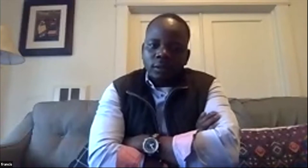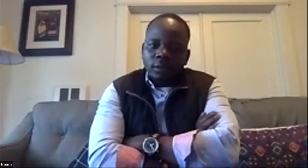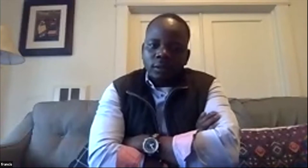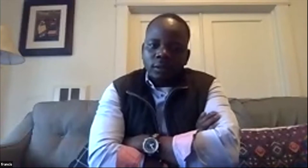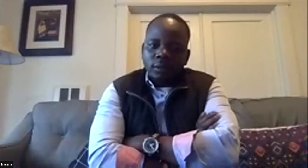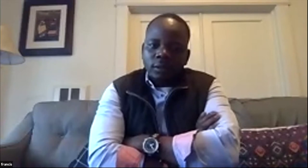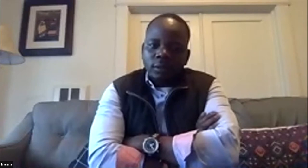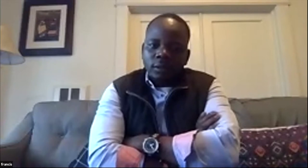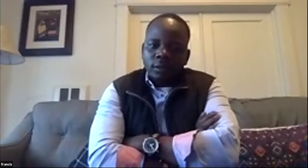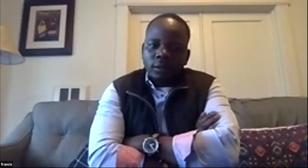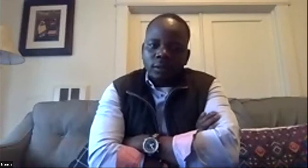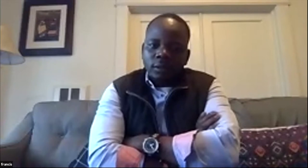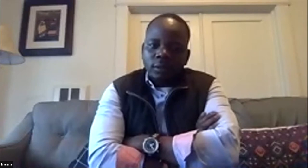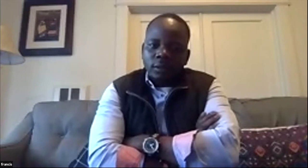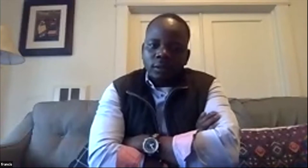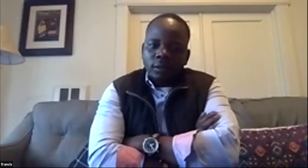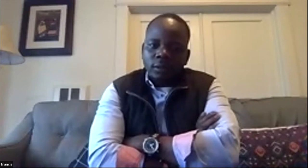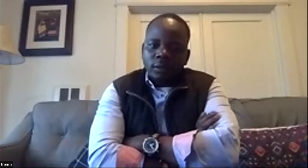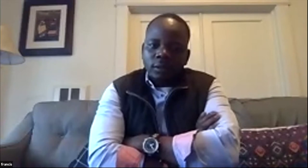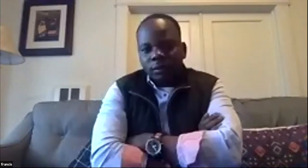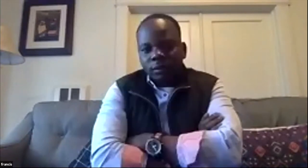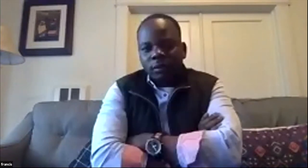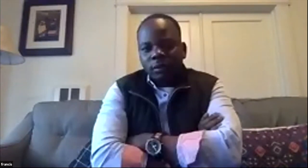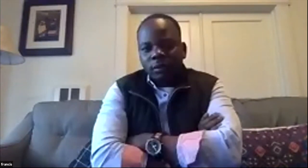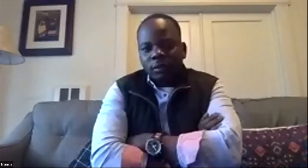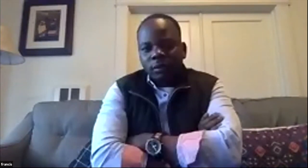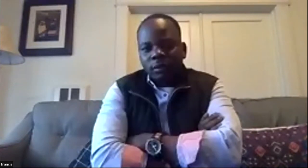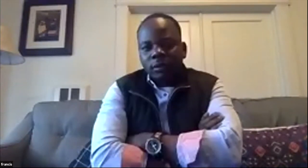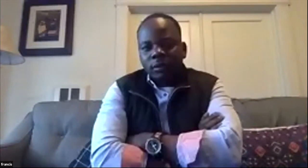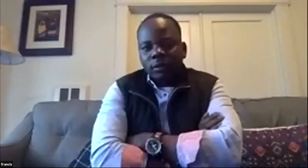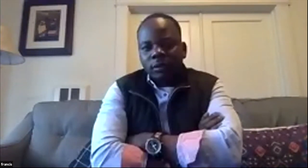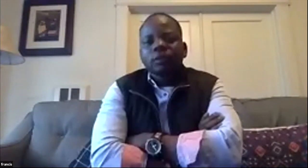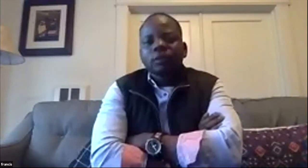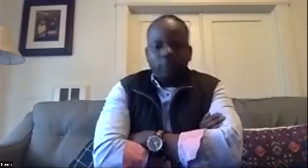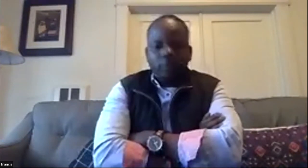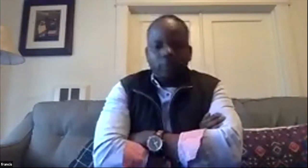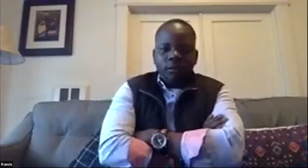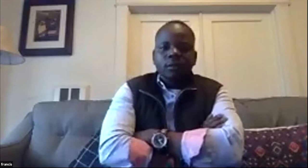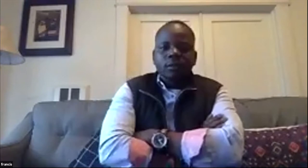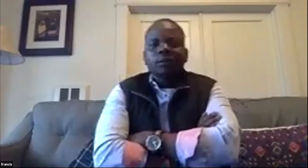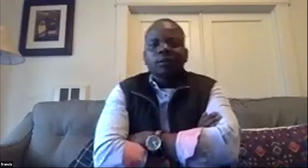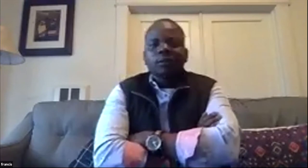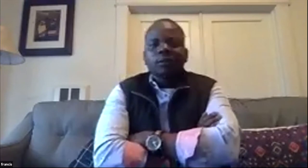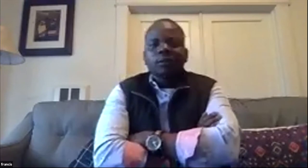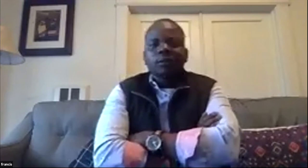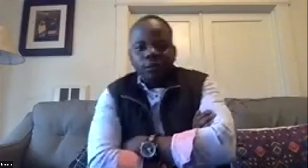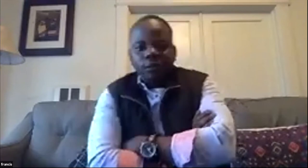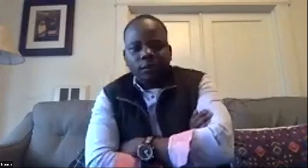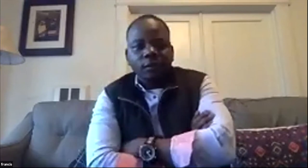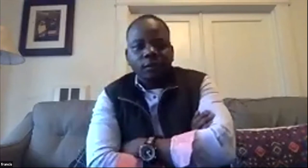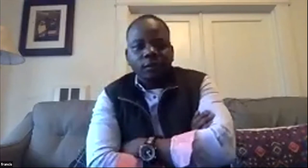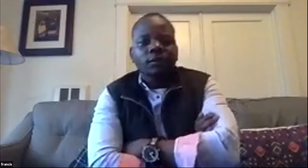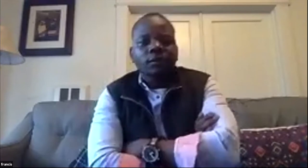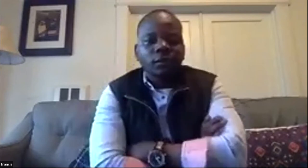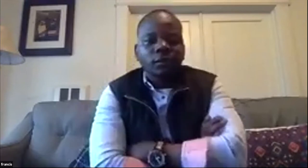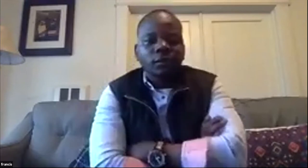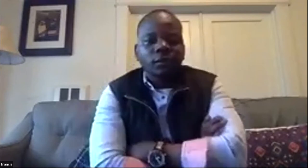uh where we use the term the community and its organizations its um service